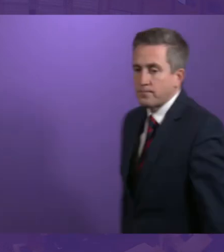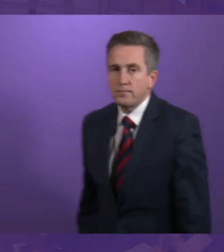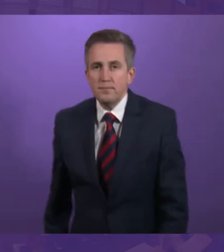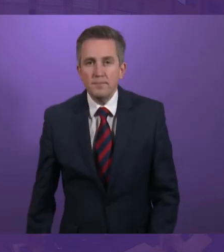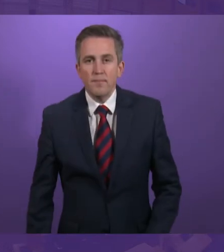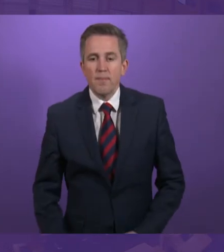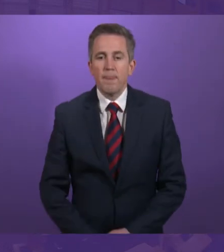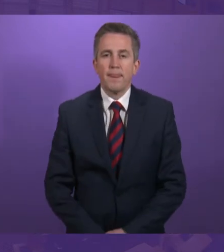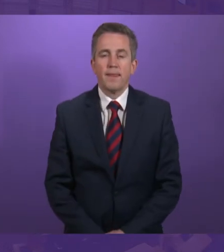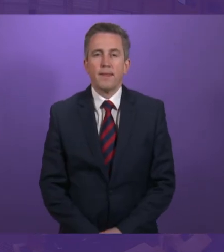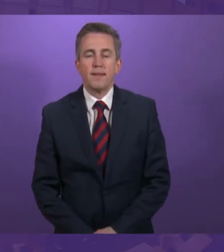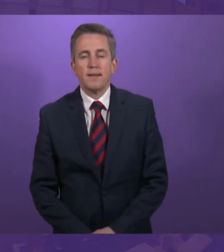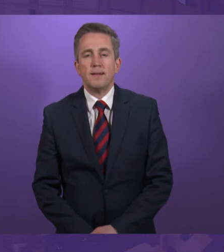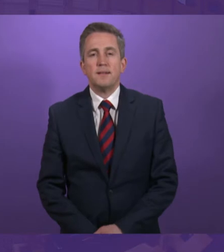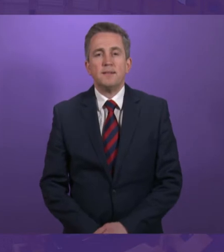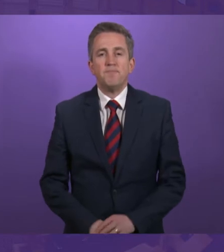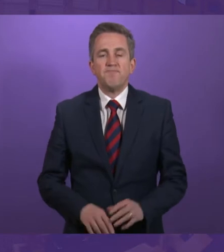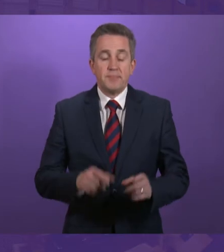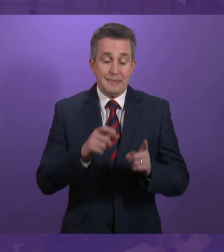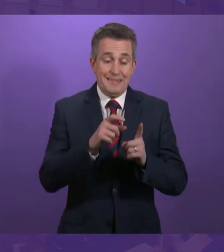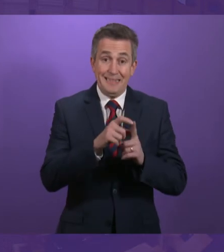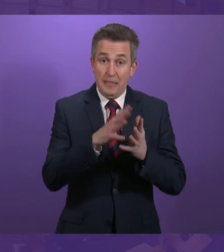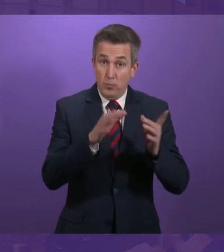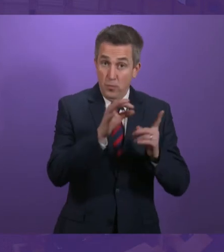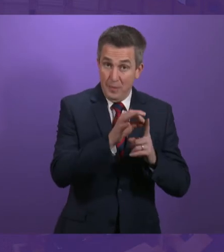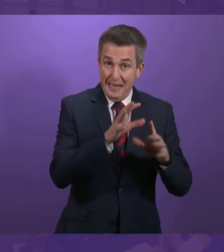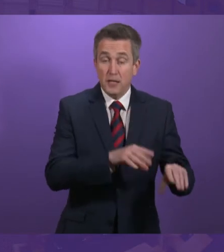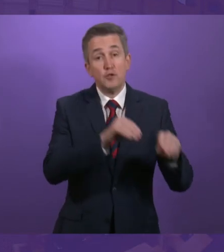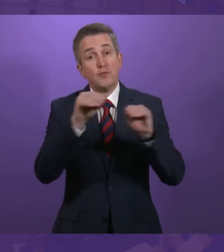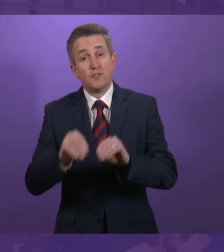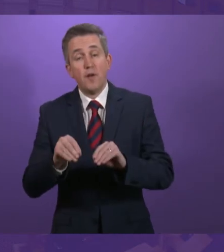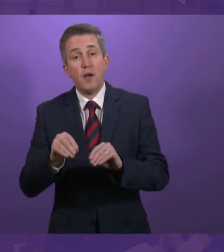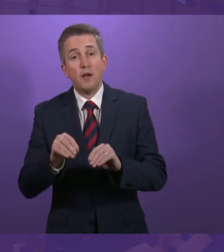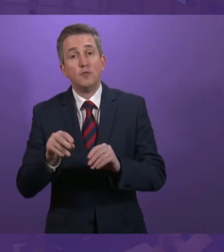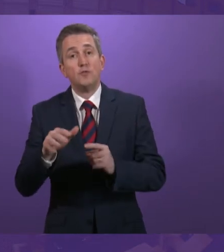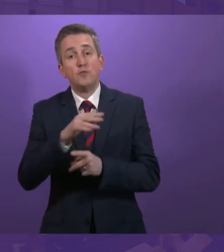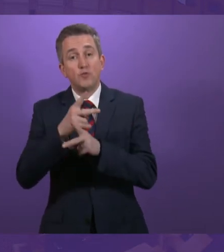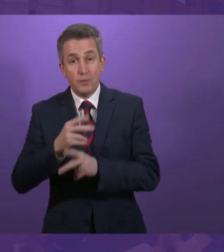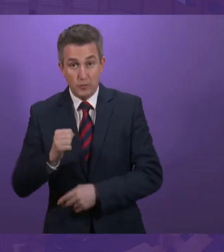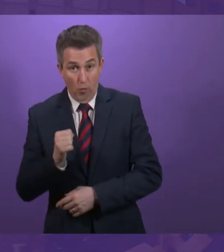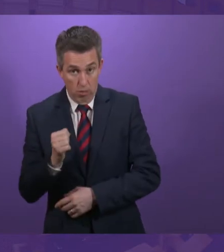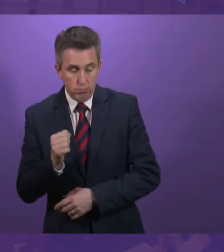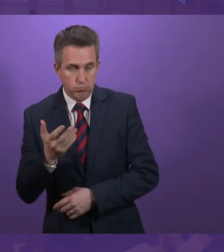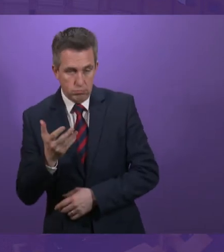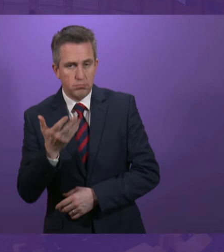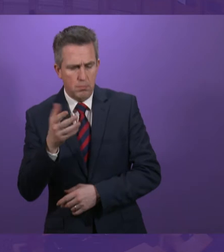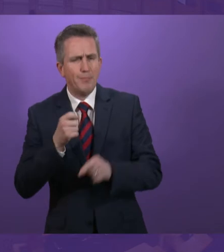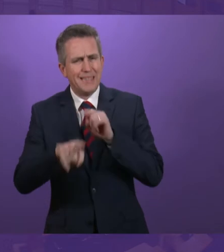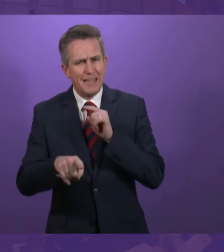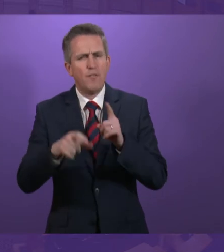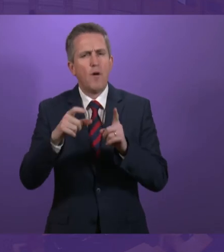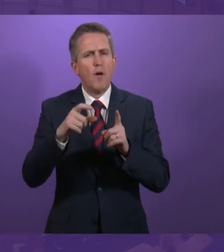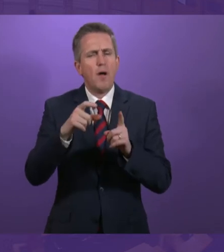The area around the transfer, particularly of people who have moved from DLA to PIP, is something